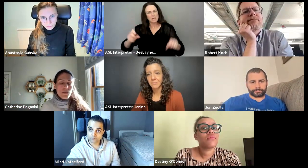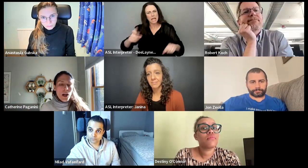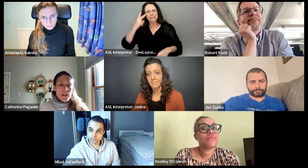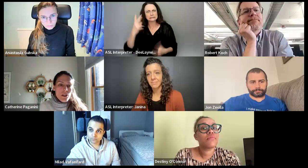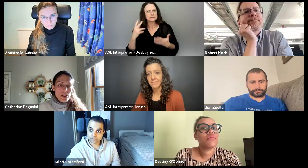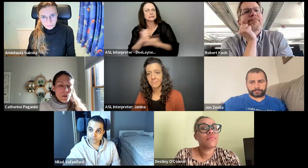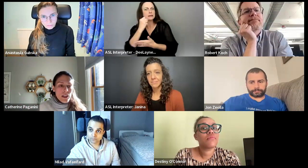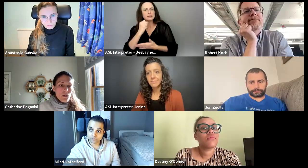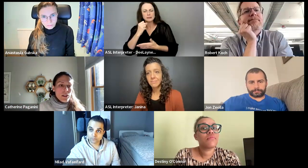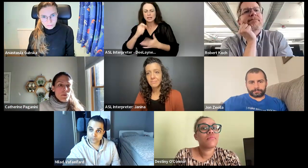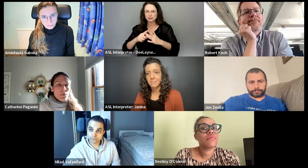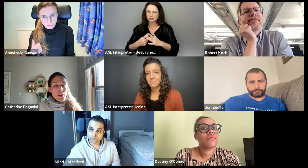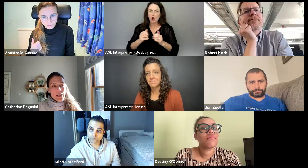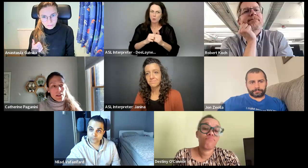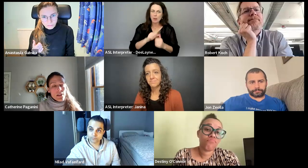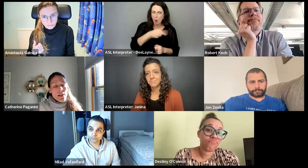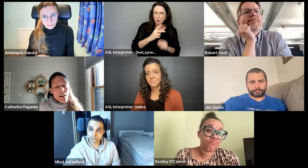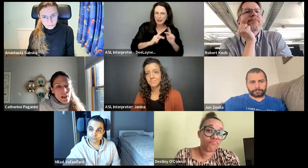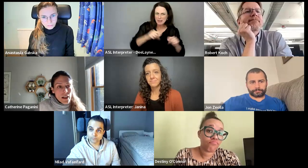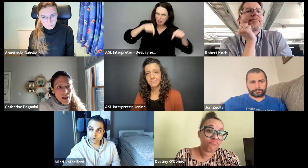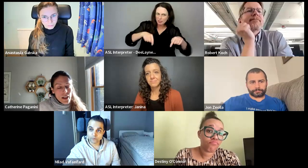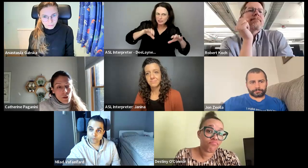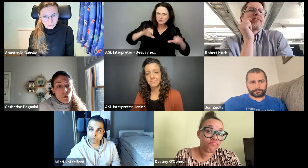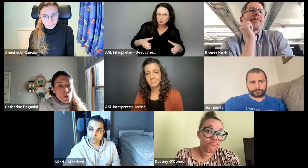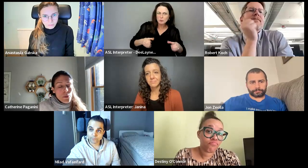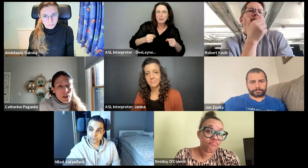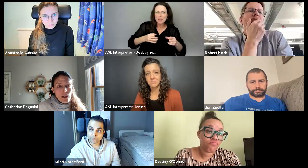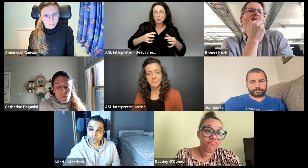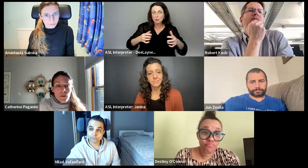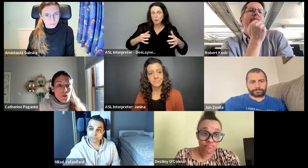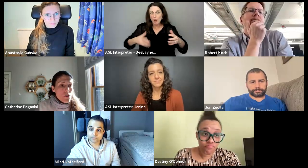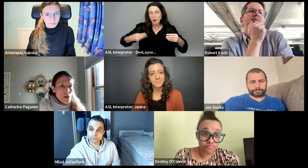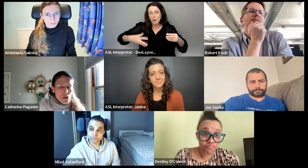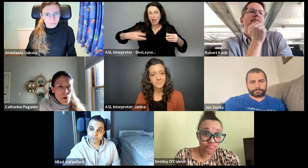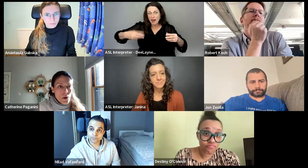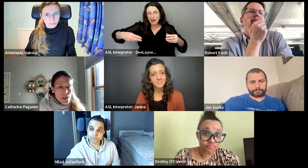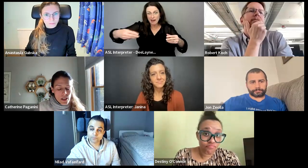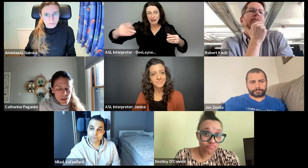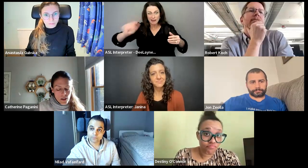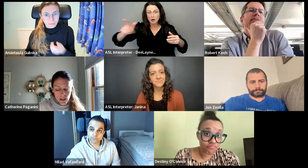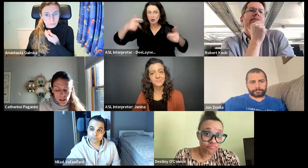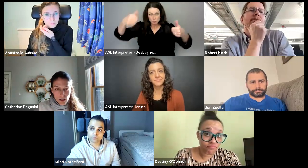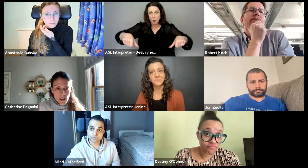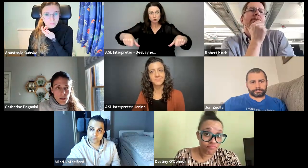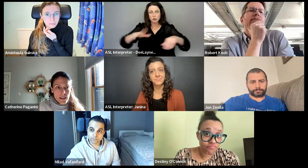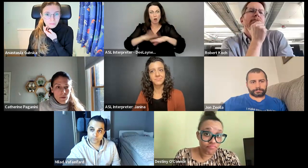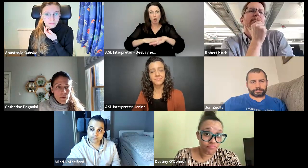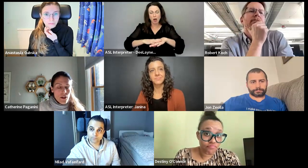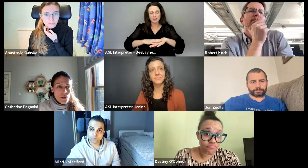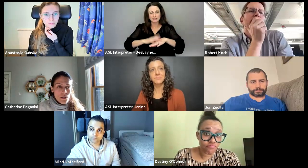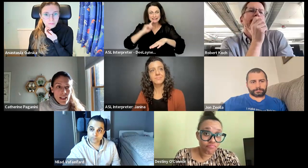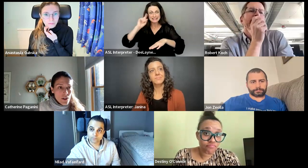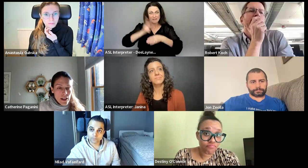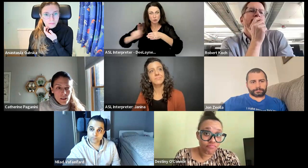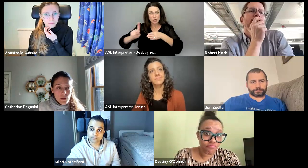it. it will probably start with only people in this, uh, group. Uh, but of course you could also post it on the, uh, deaf